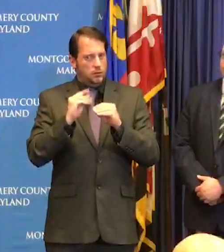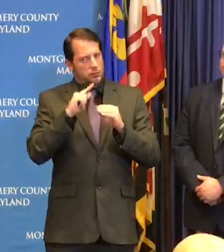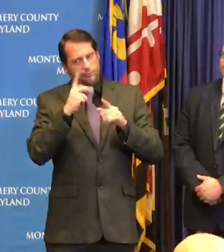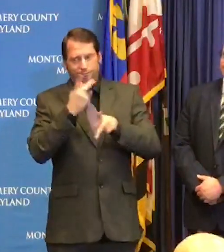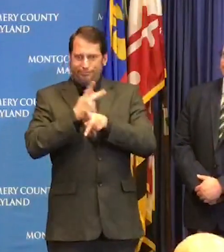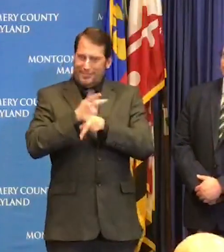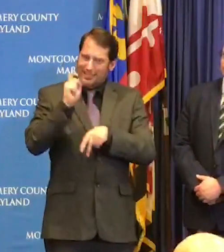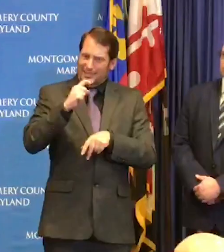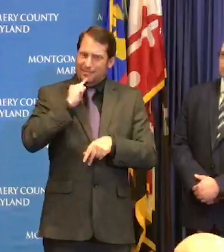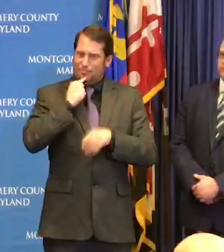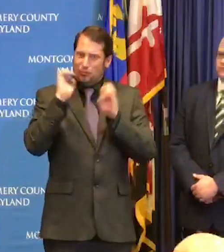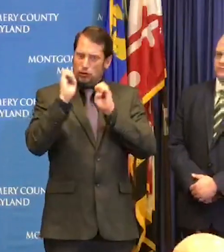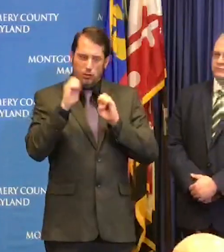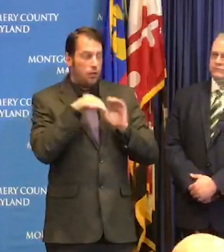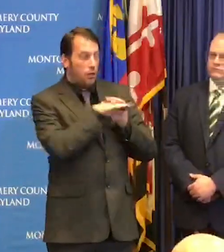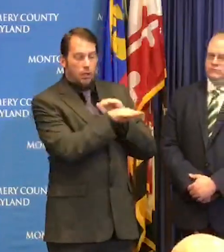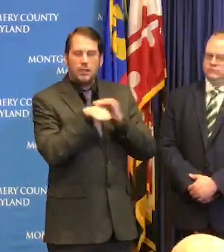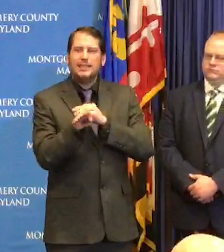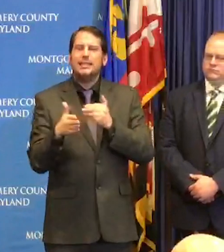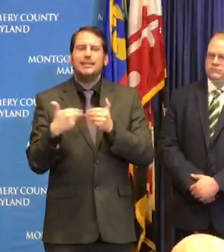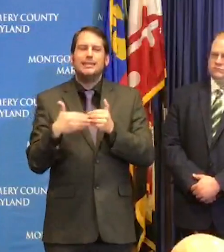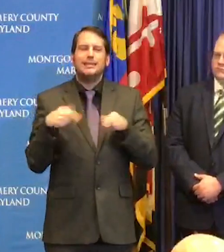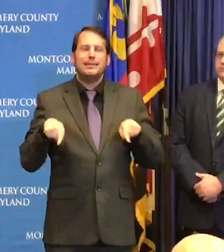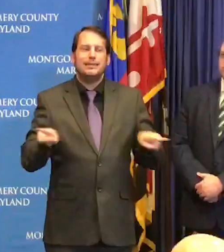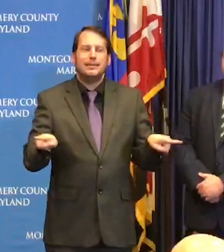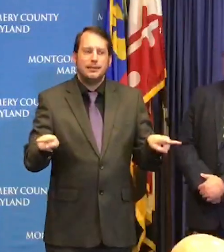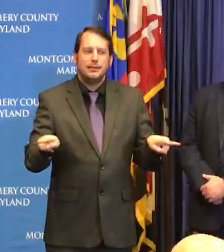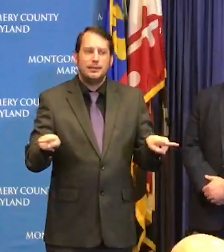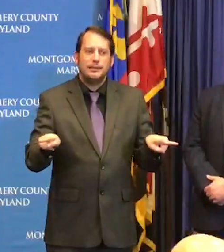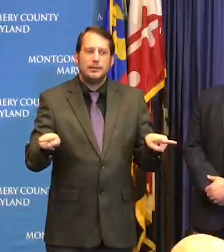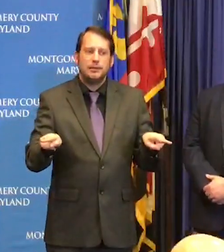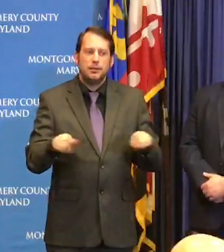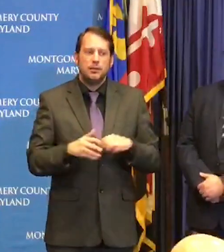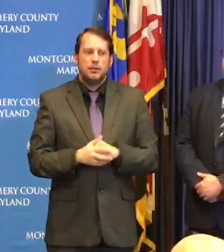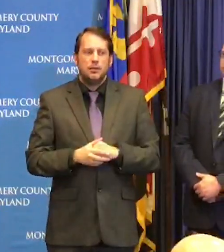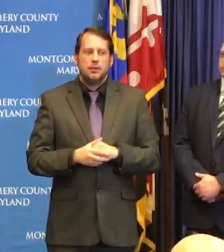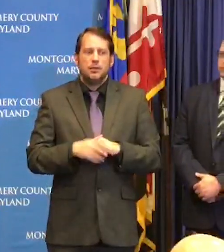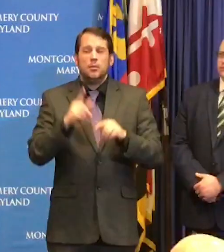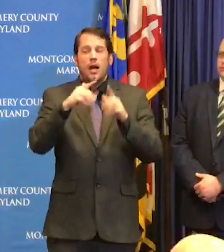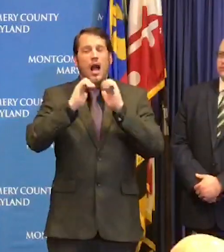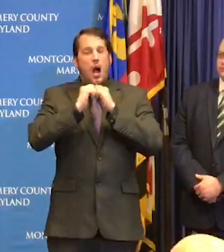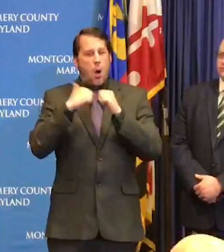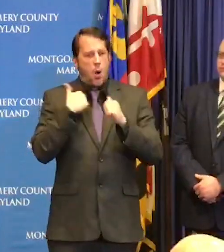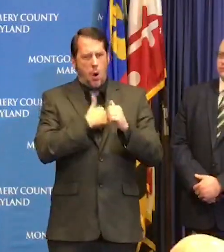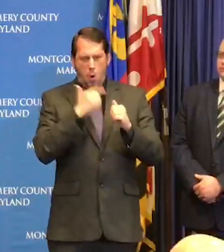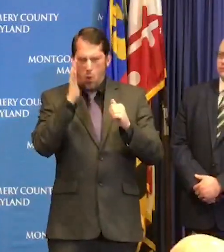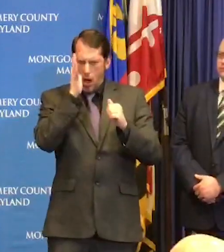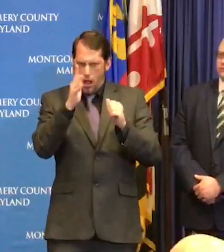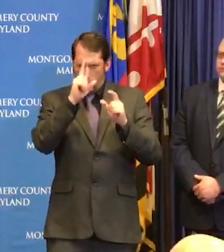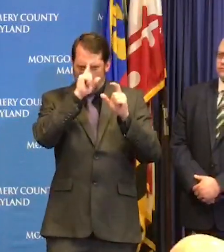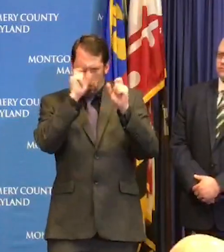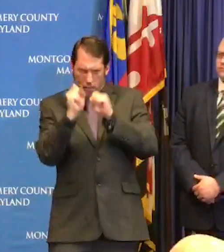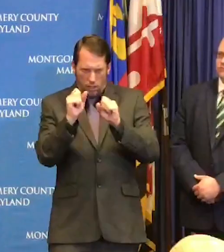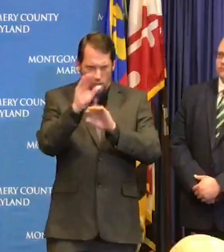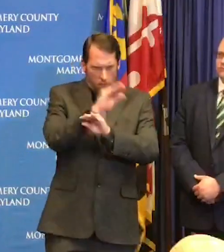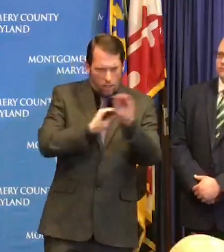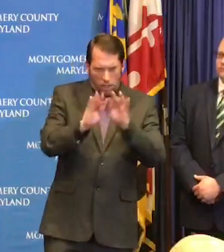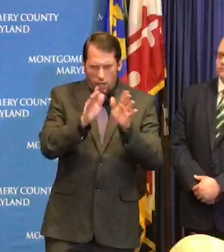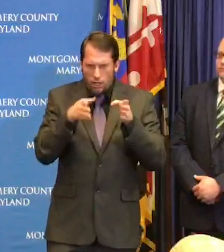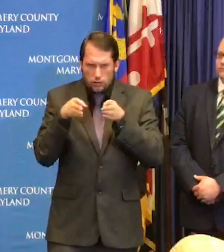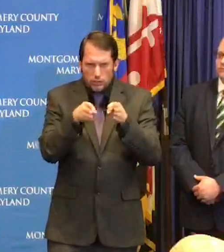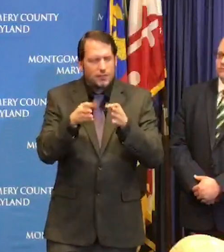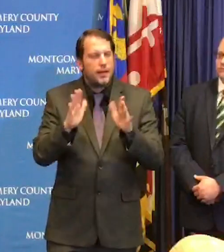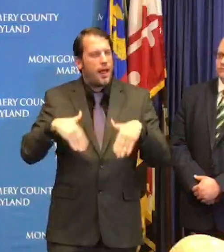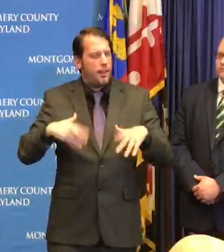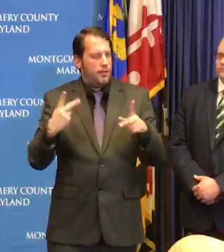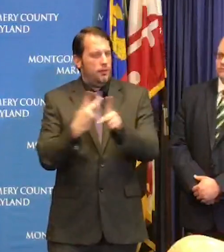those we don't have any specifics but how we can move forward with that and also talking about what it looks like in terms of surge capacity